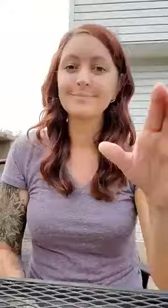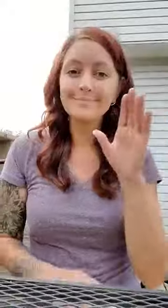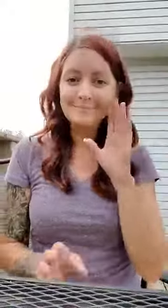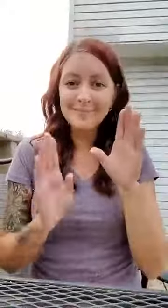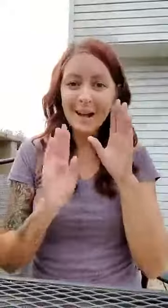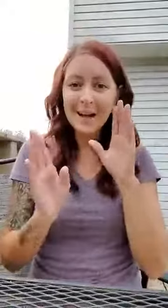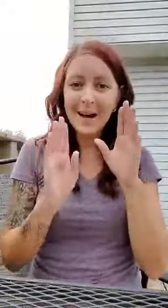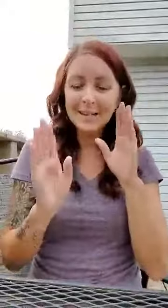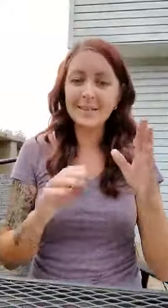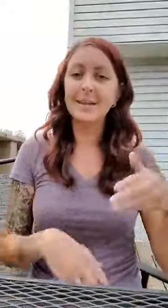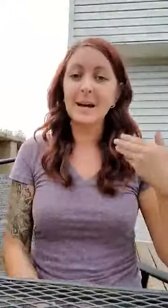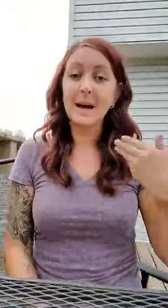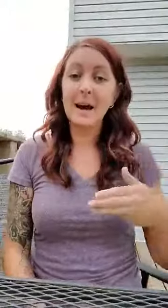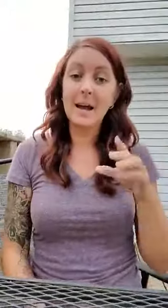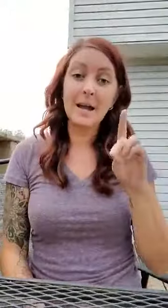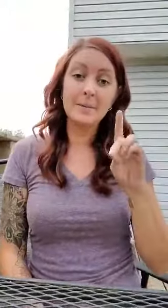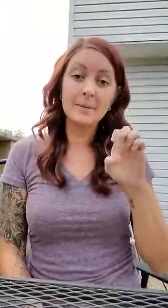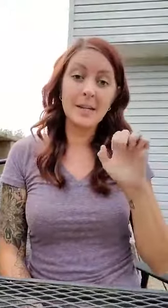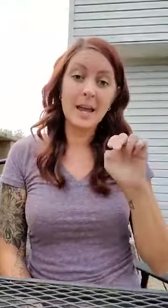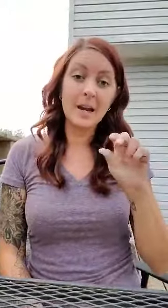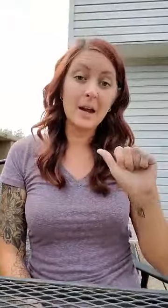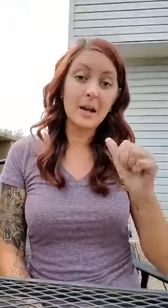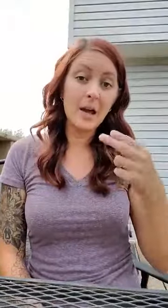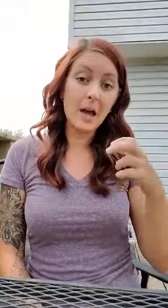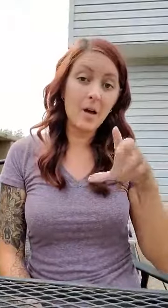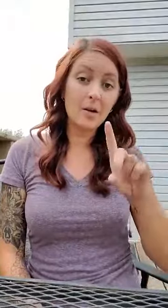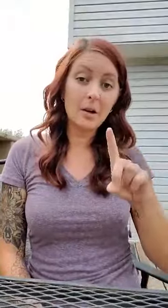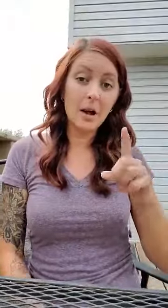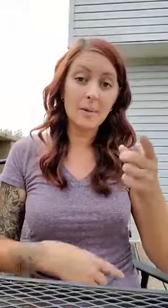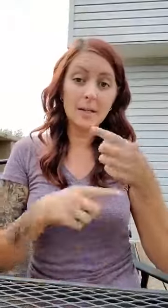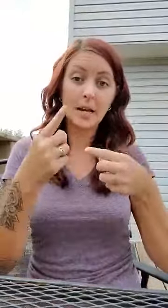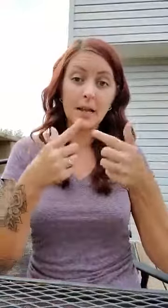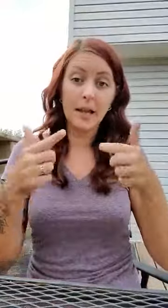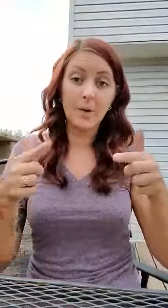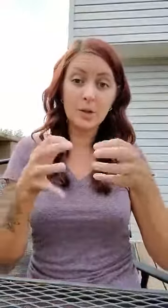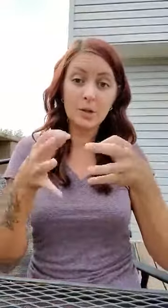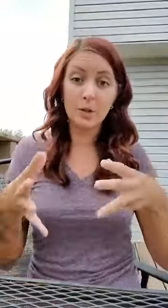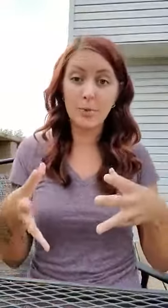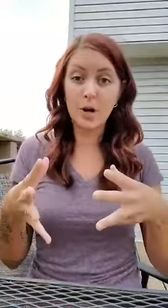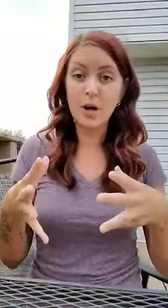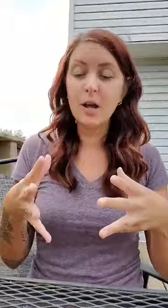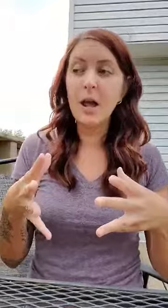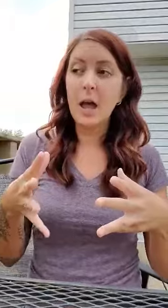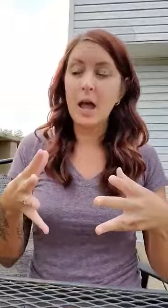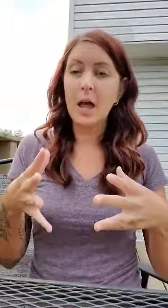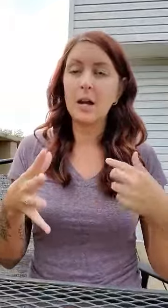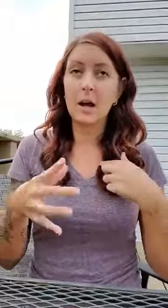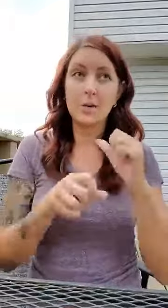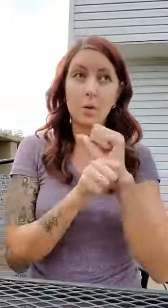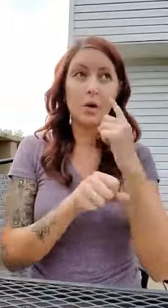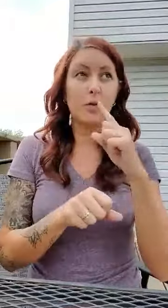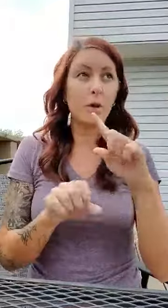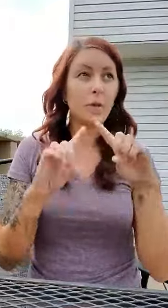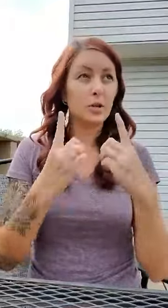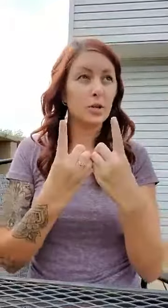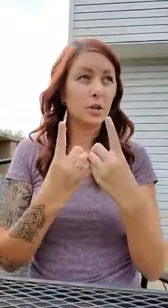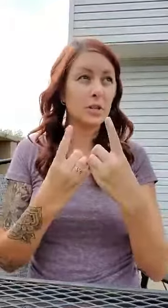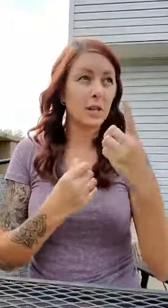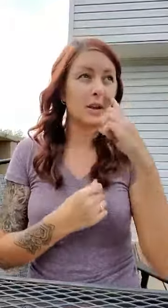Hi guys! I am Deanna Held. I'm a sign language interpreter and I have worked for the district I think